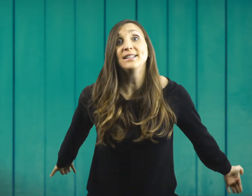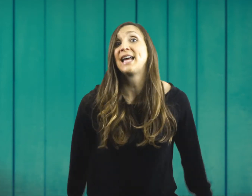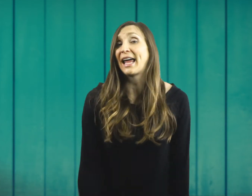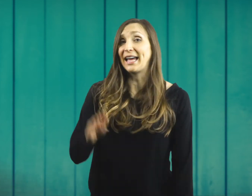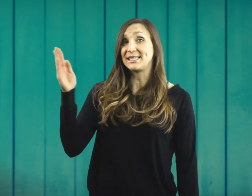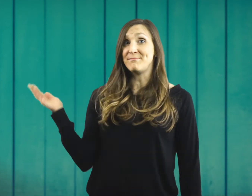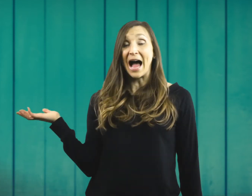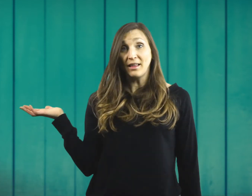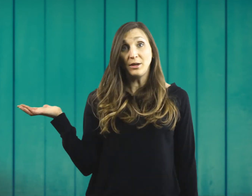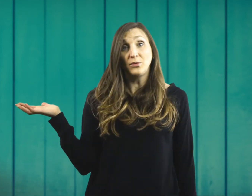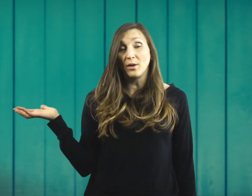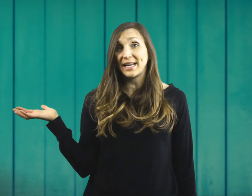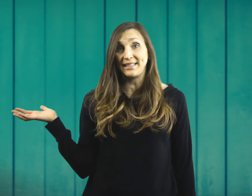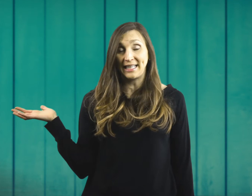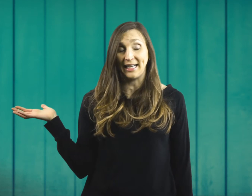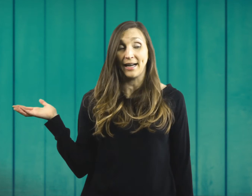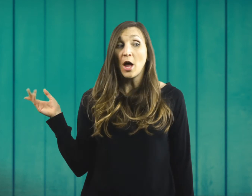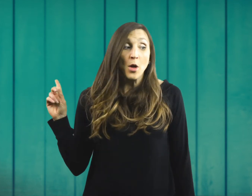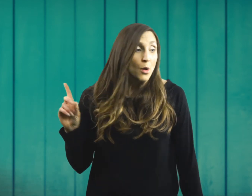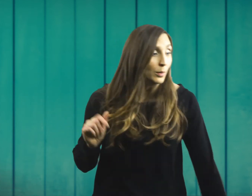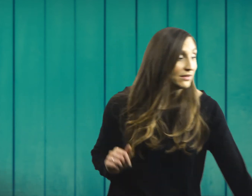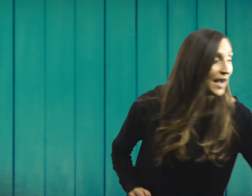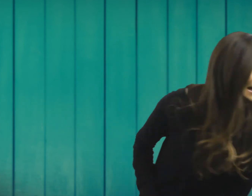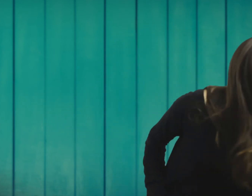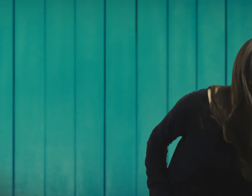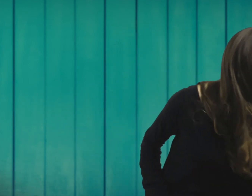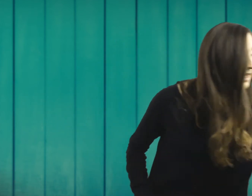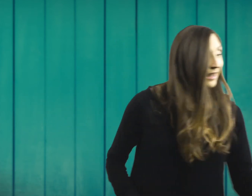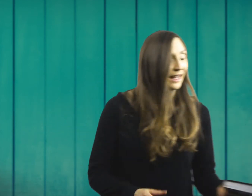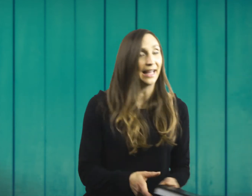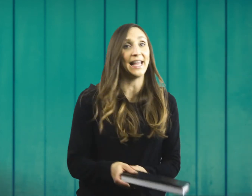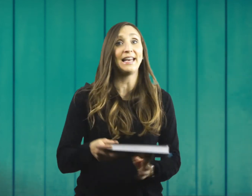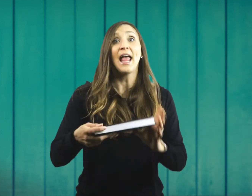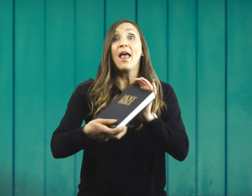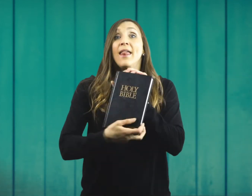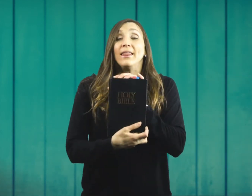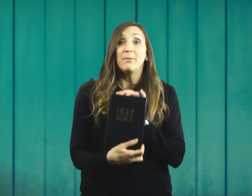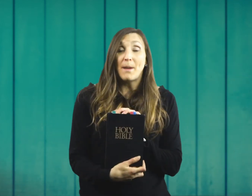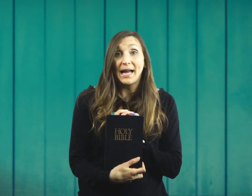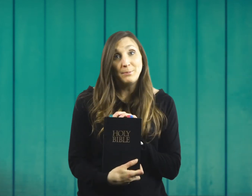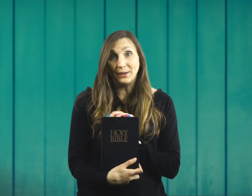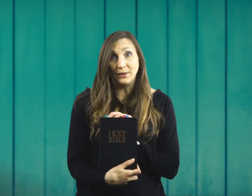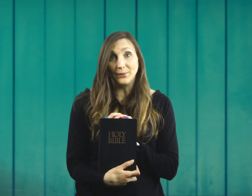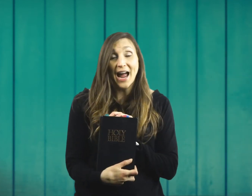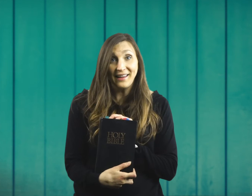it's Matthew 419. We find it in the Bible, right?